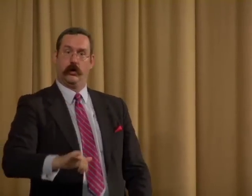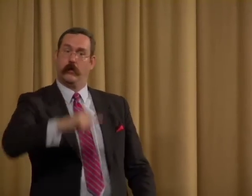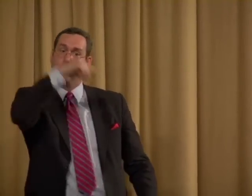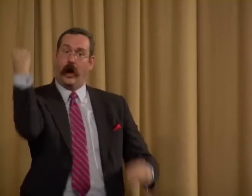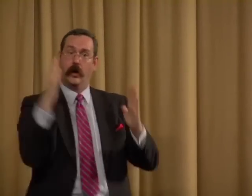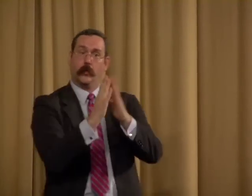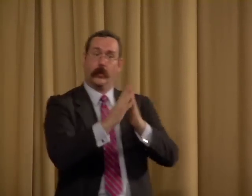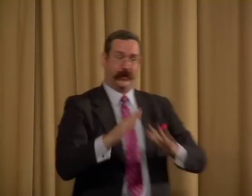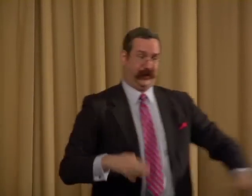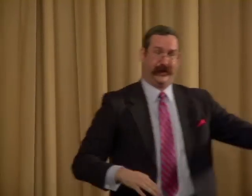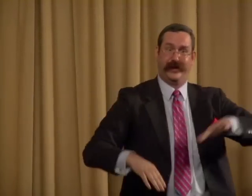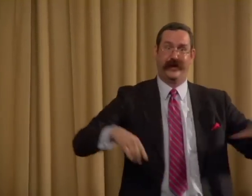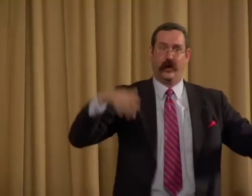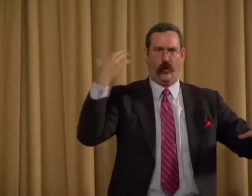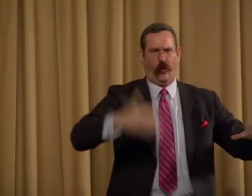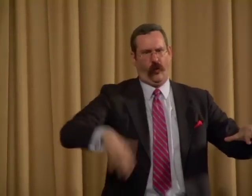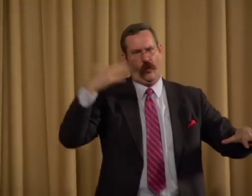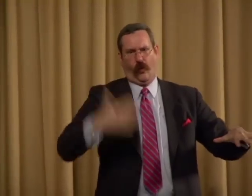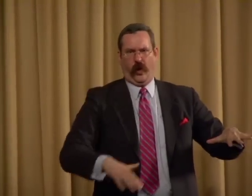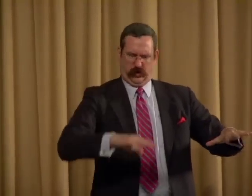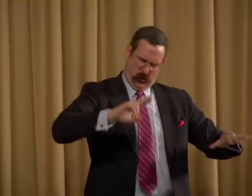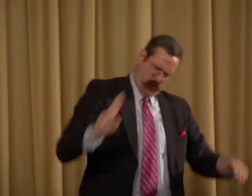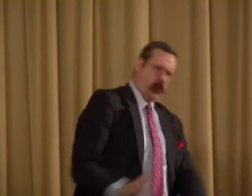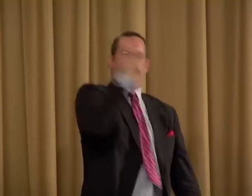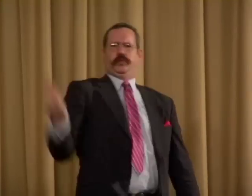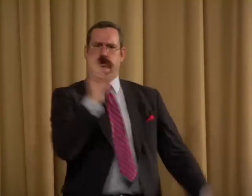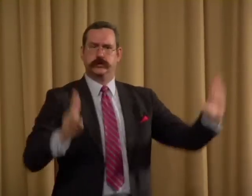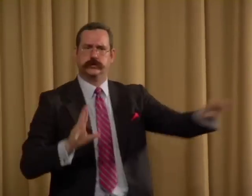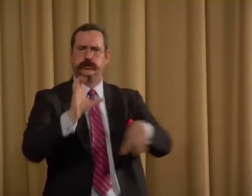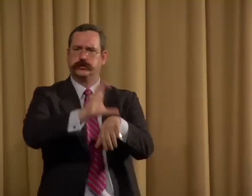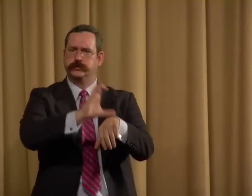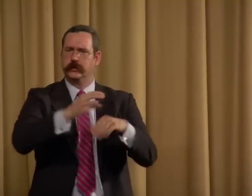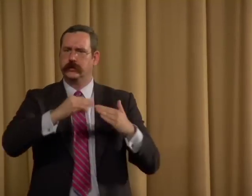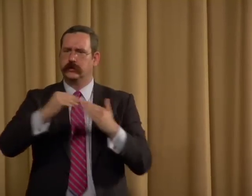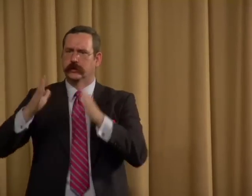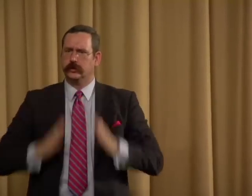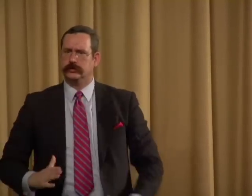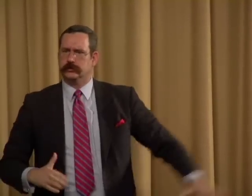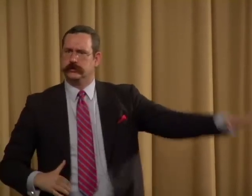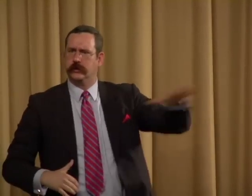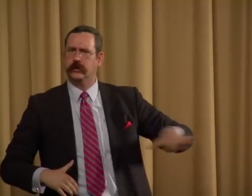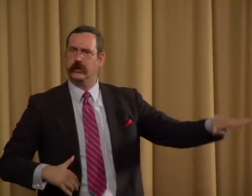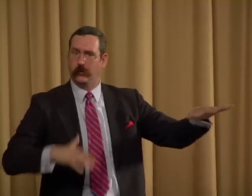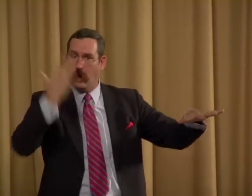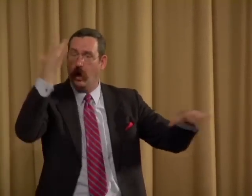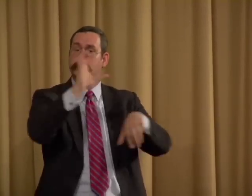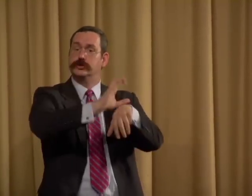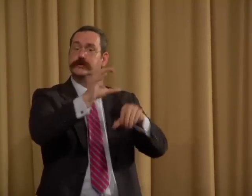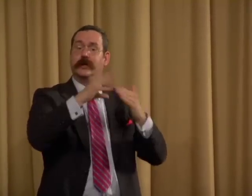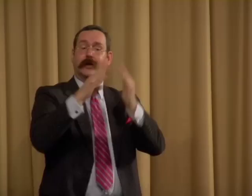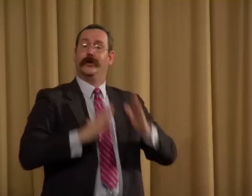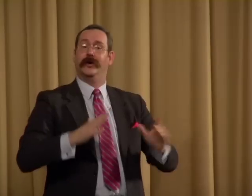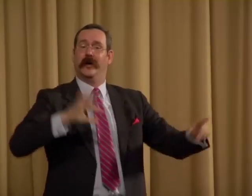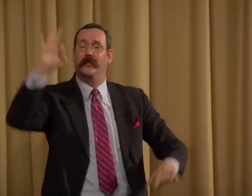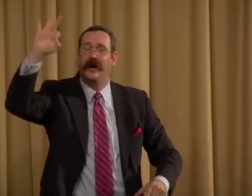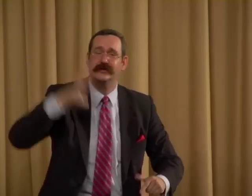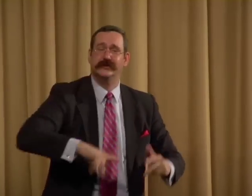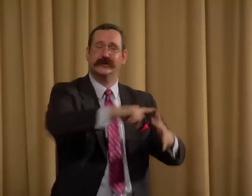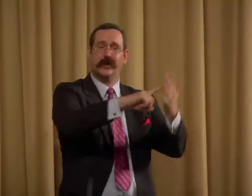that to the black community, they used their church leaders. Their church